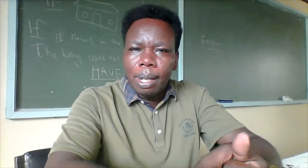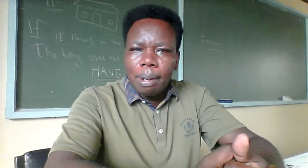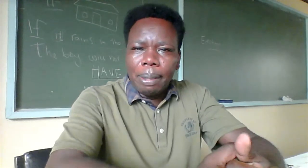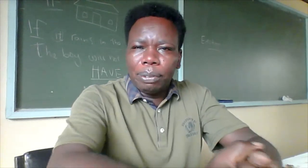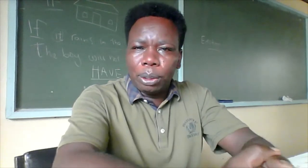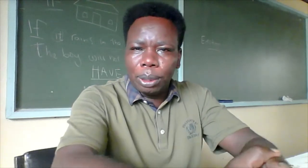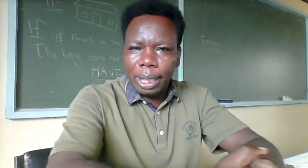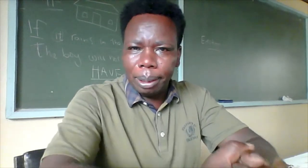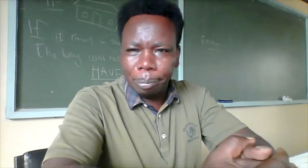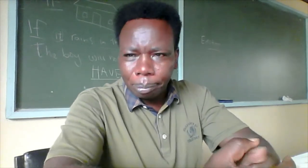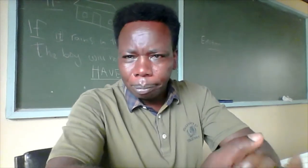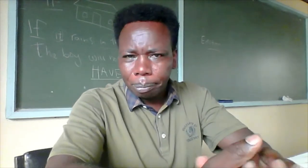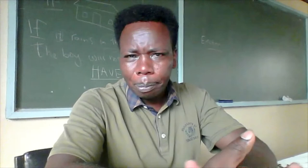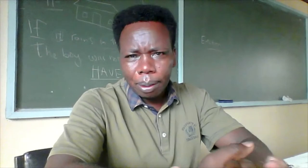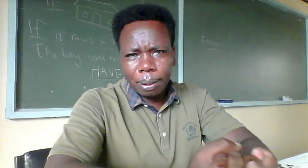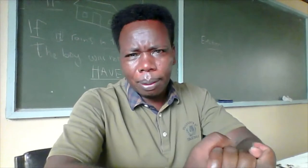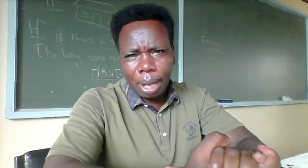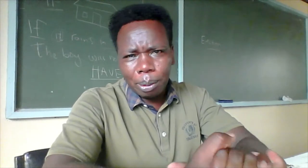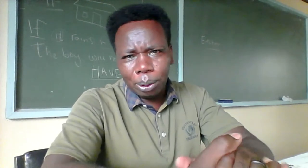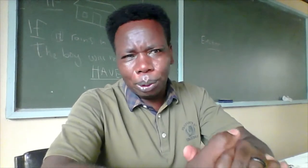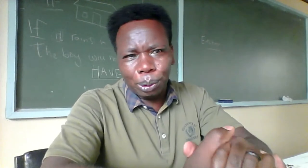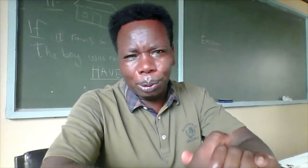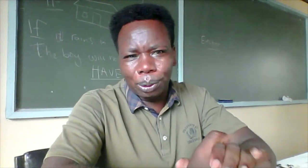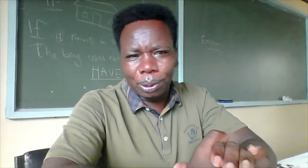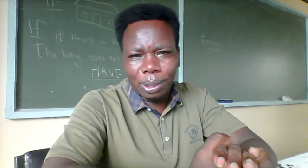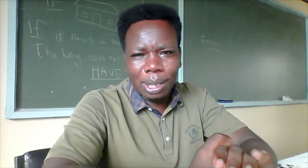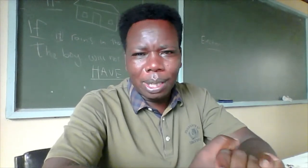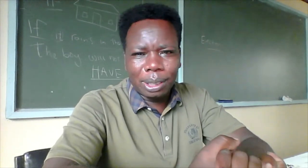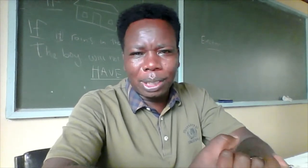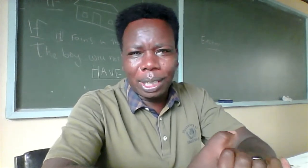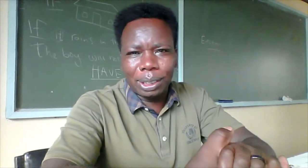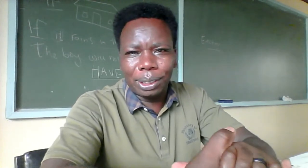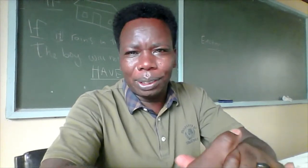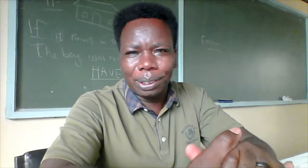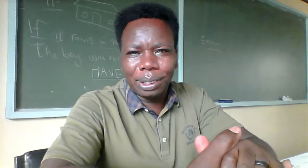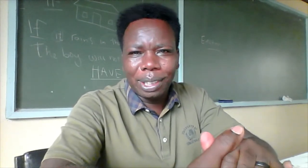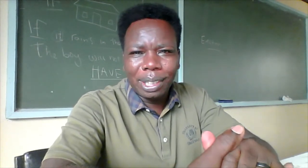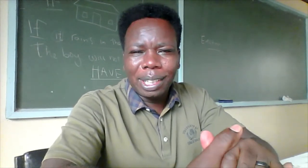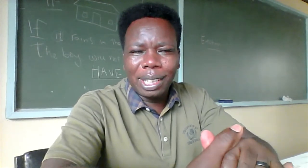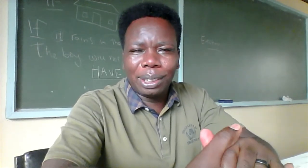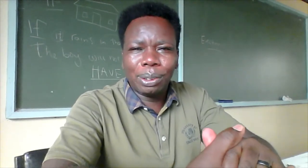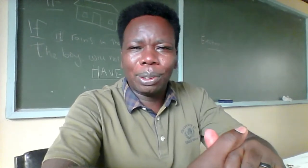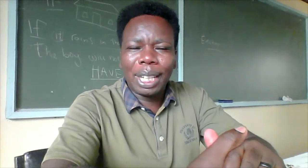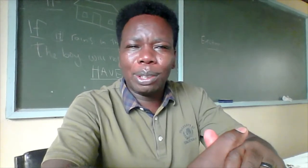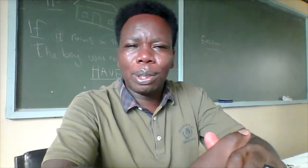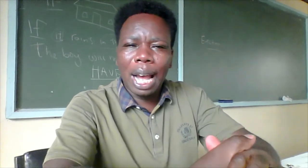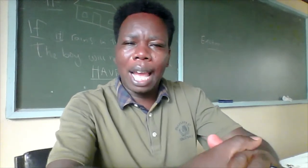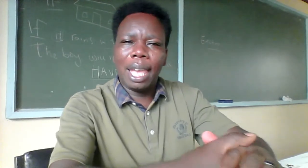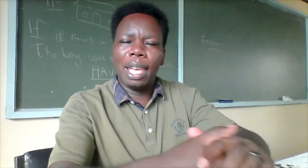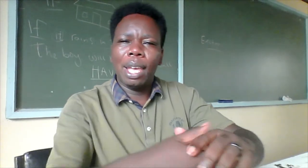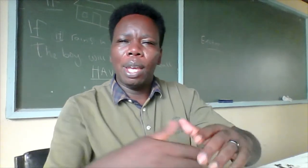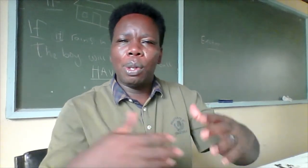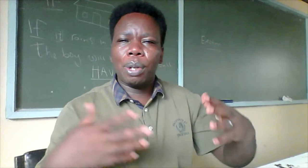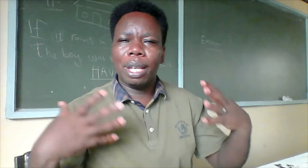but for today i want to challenge you that you can try you can